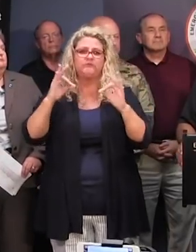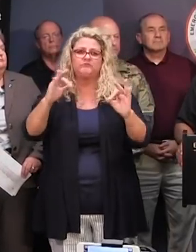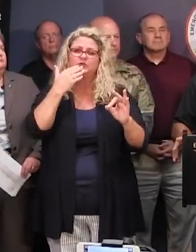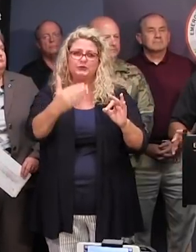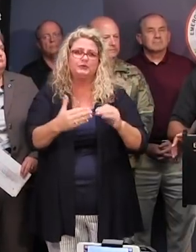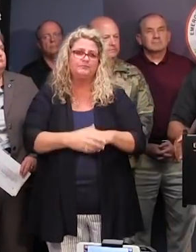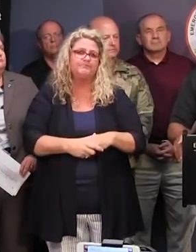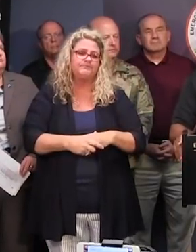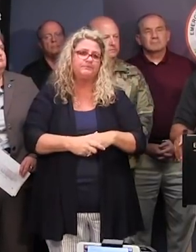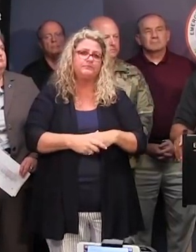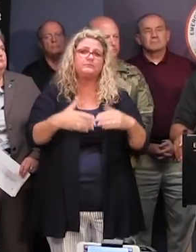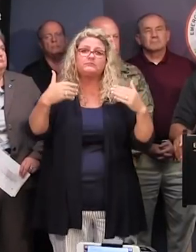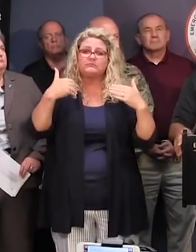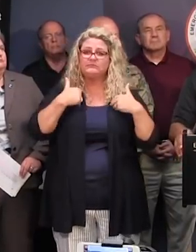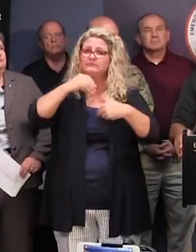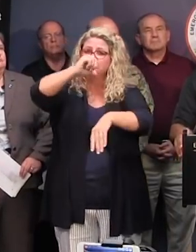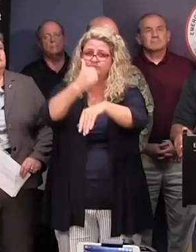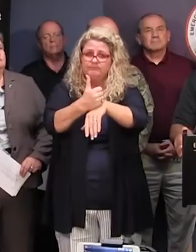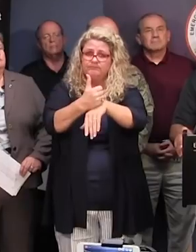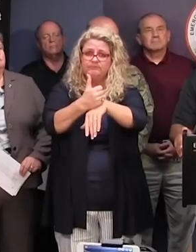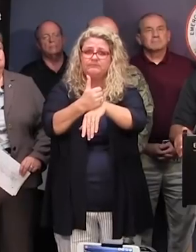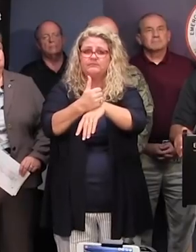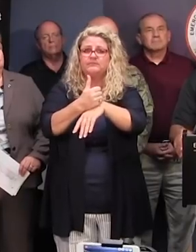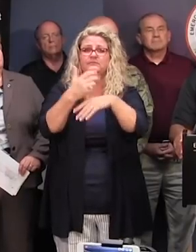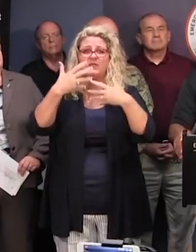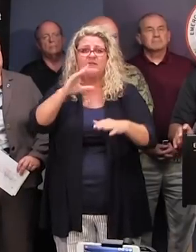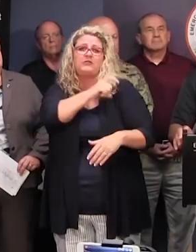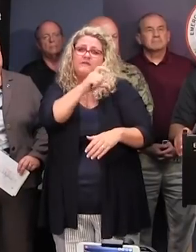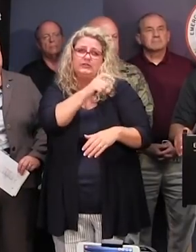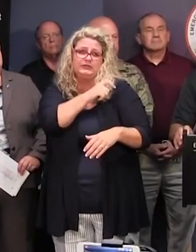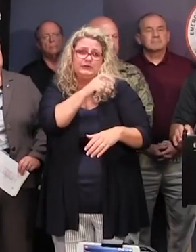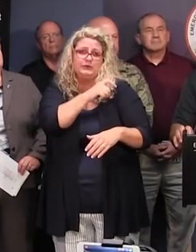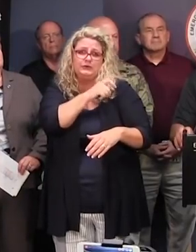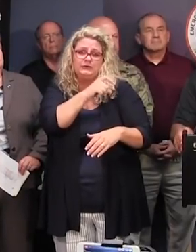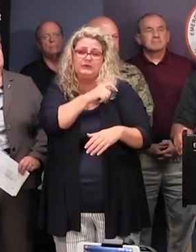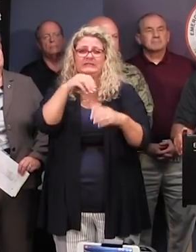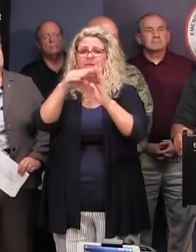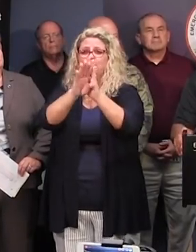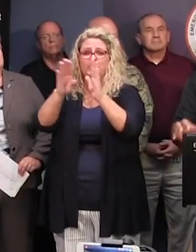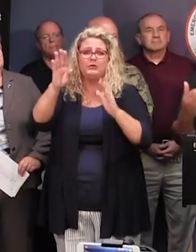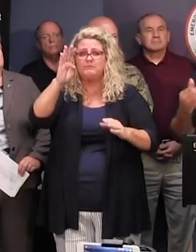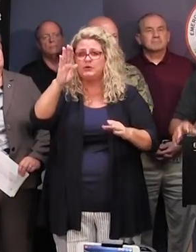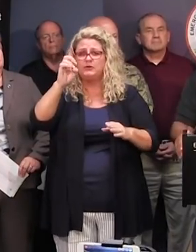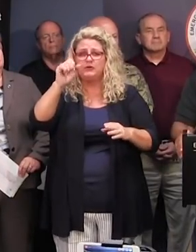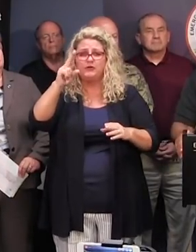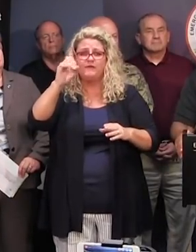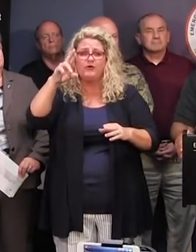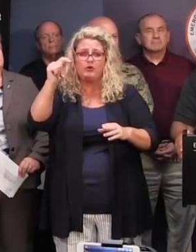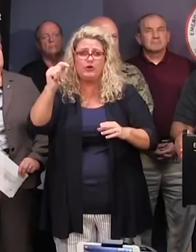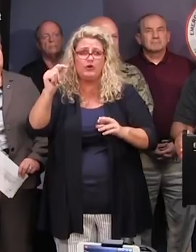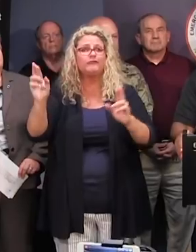We have pre-positioned our units officers in the Beaufort County area waiting for